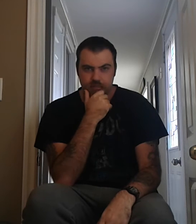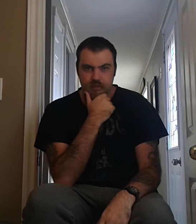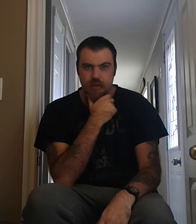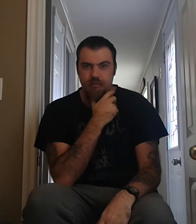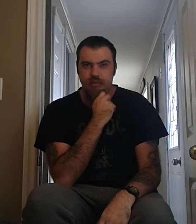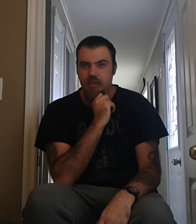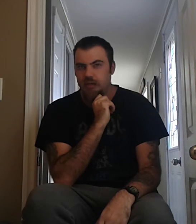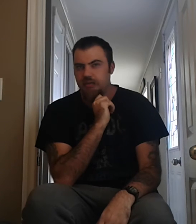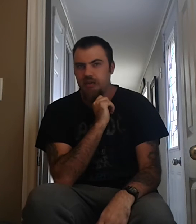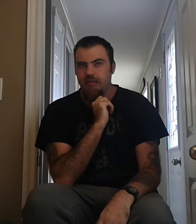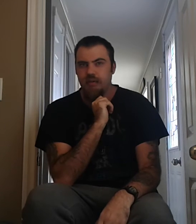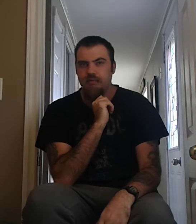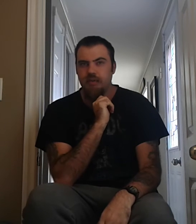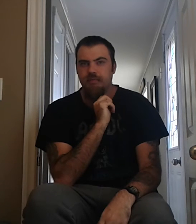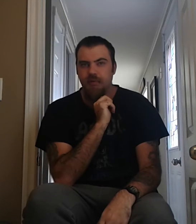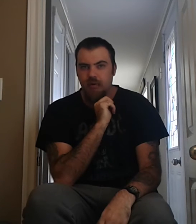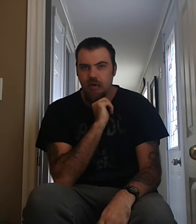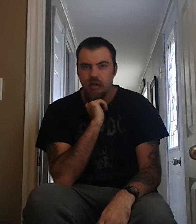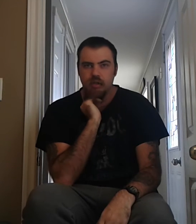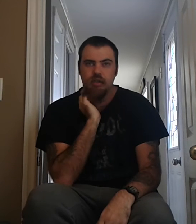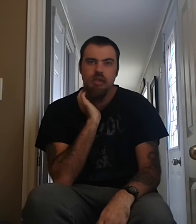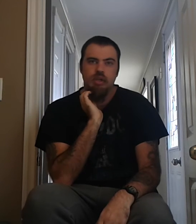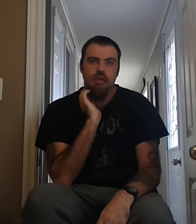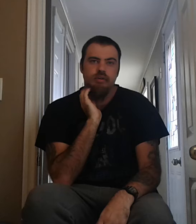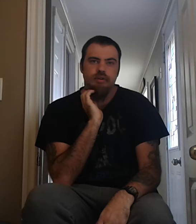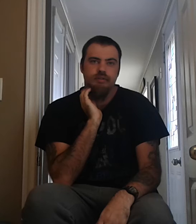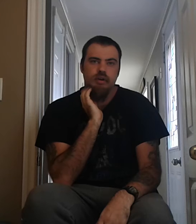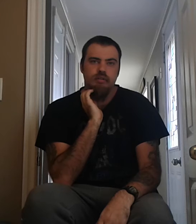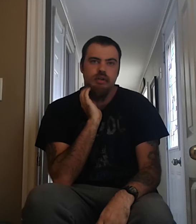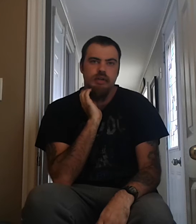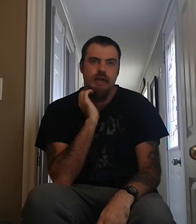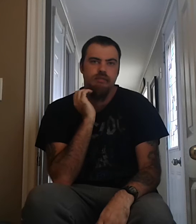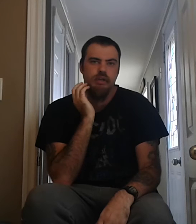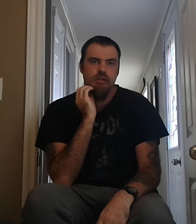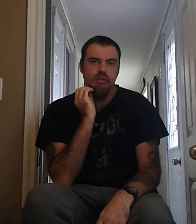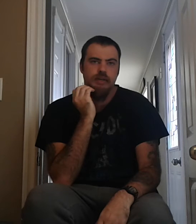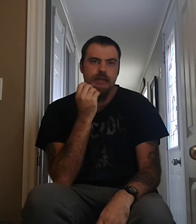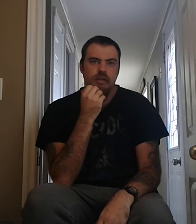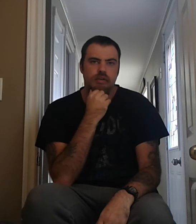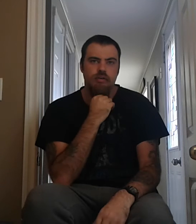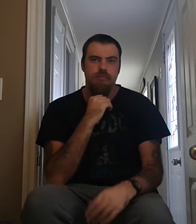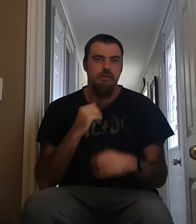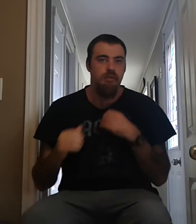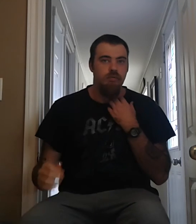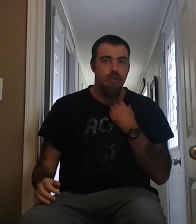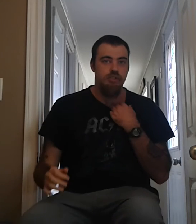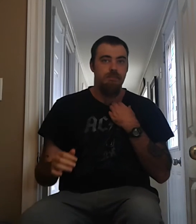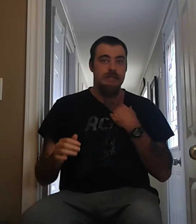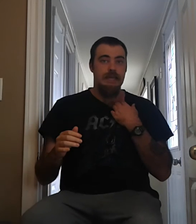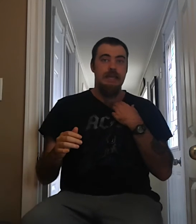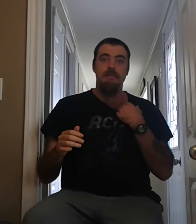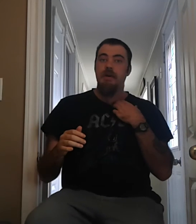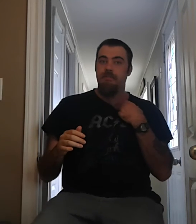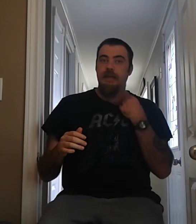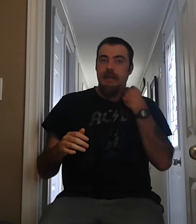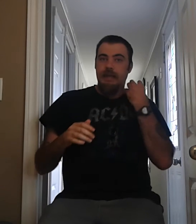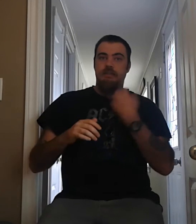of 1974. So, the songs on the album included there, which became a big hit